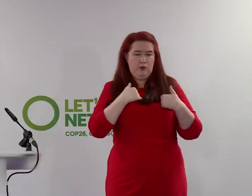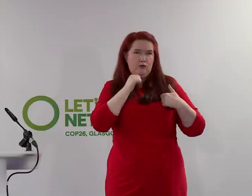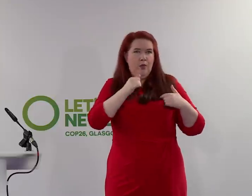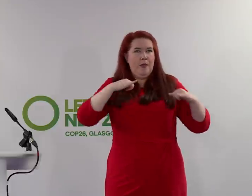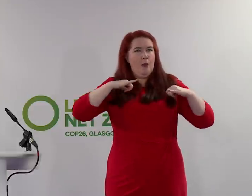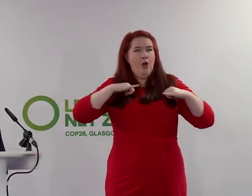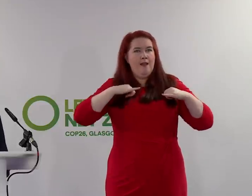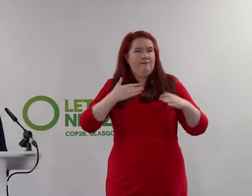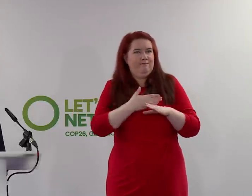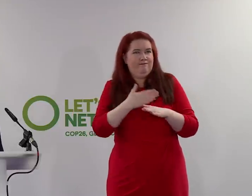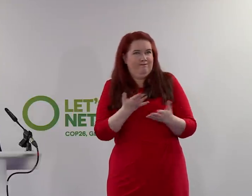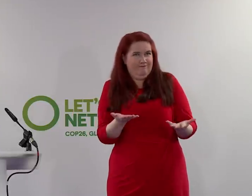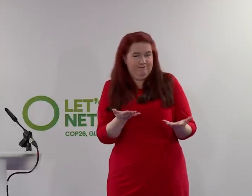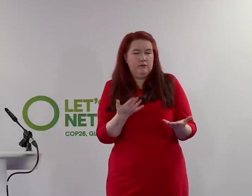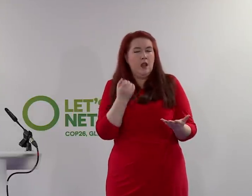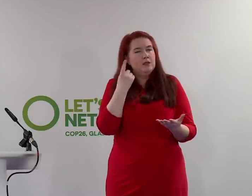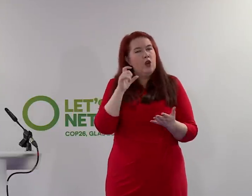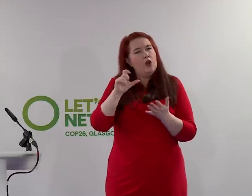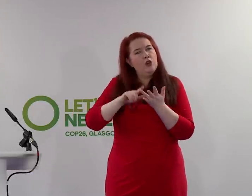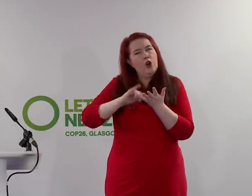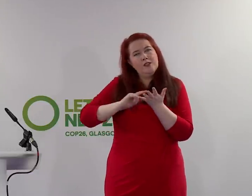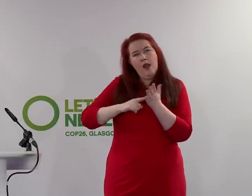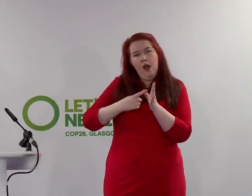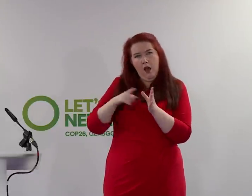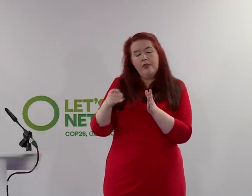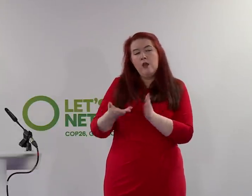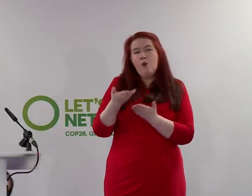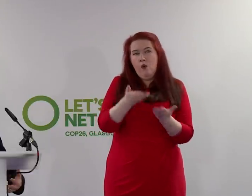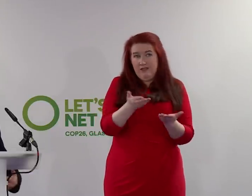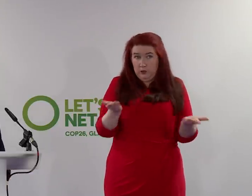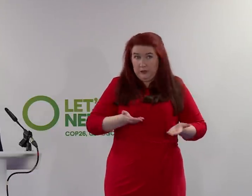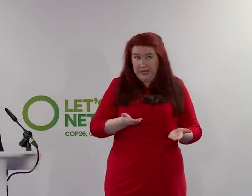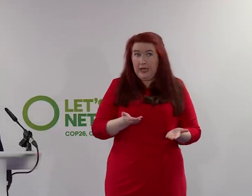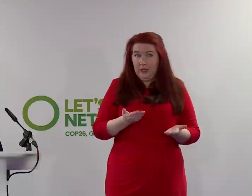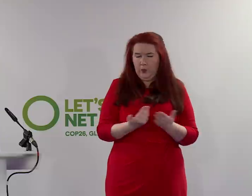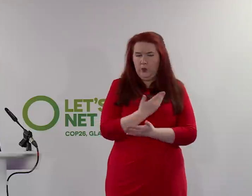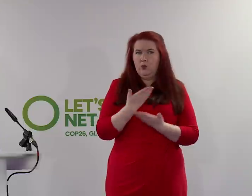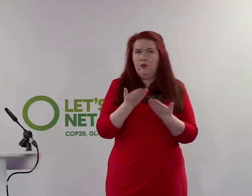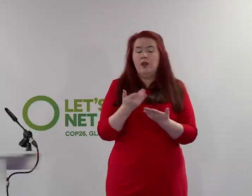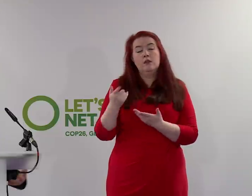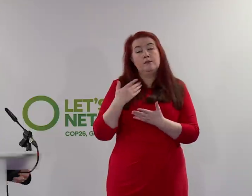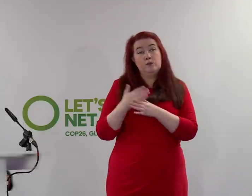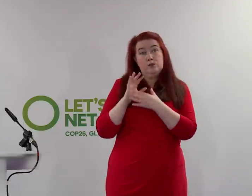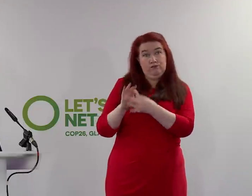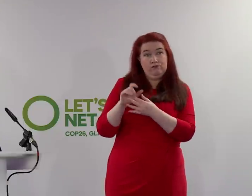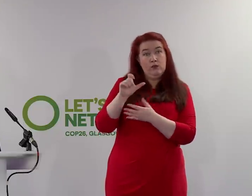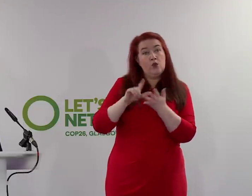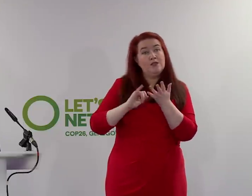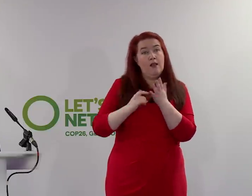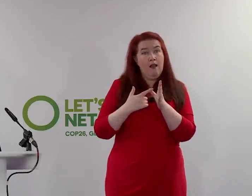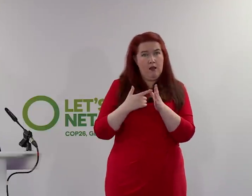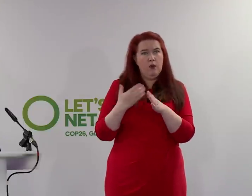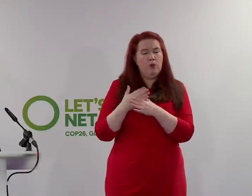in this situation. I understand COSLA has made a renewed offer today. We have been working with COSLA to make sure, as I said in